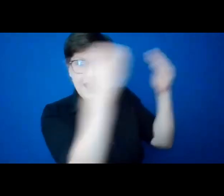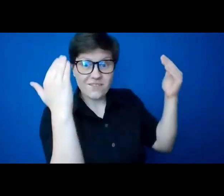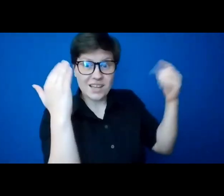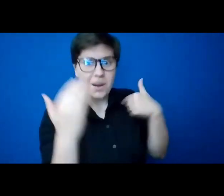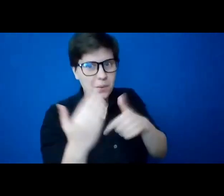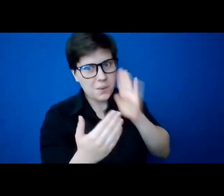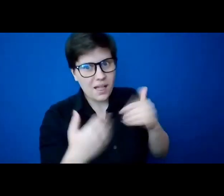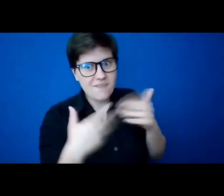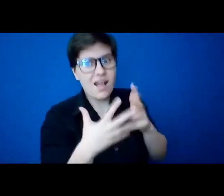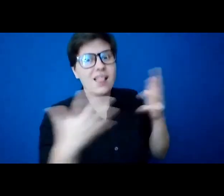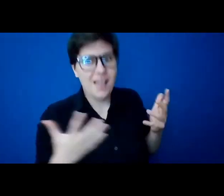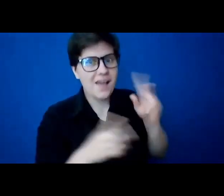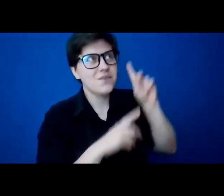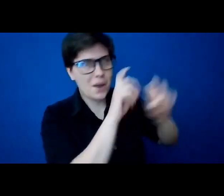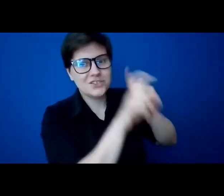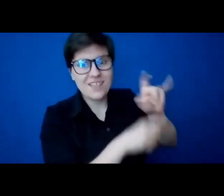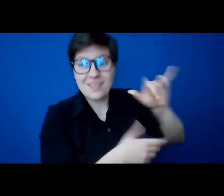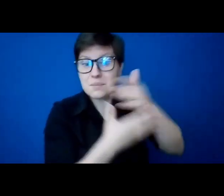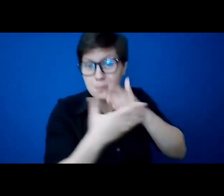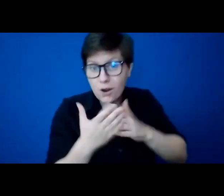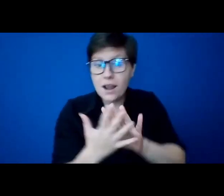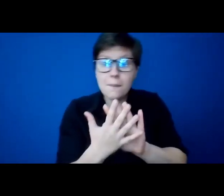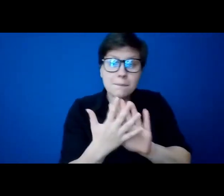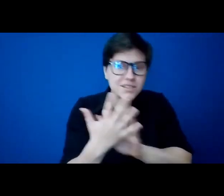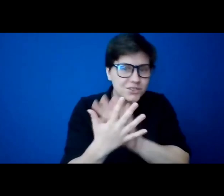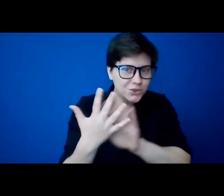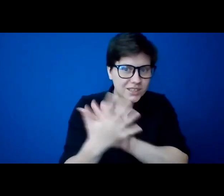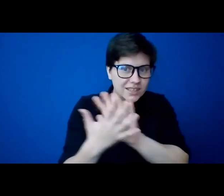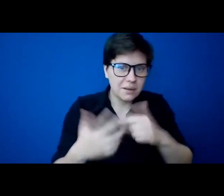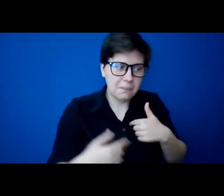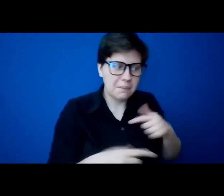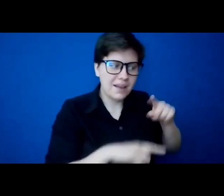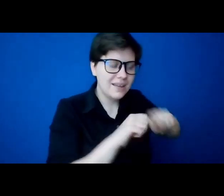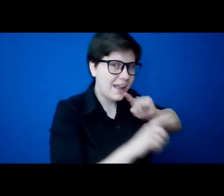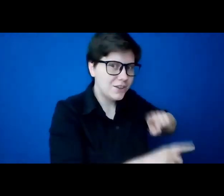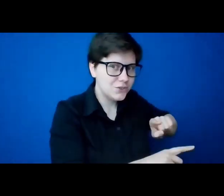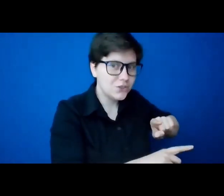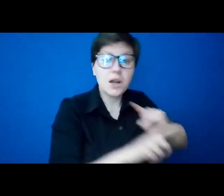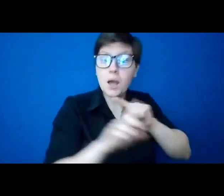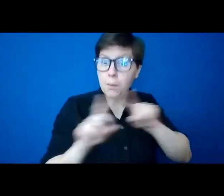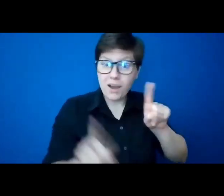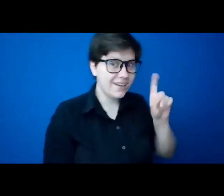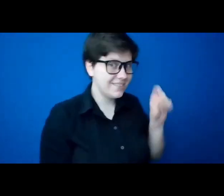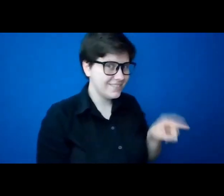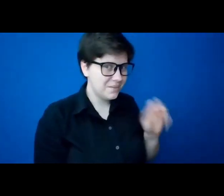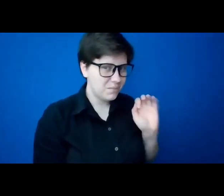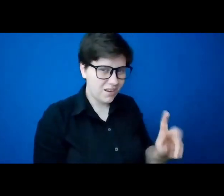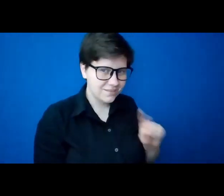this is part of the mystery that I can't really answer. However, let me ask you a question.